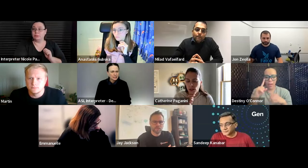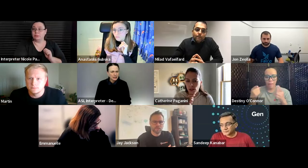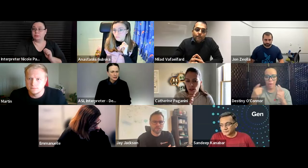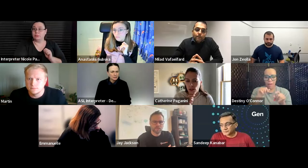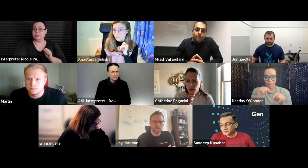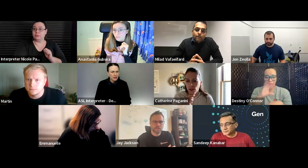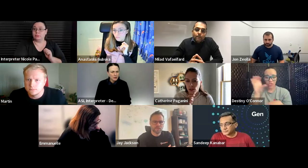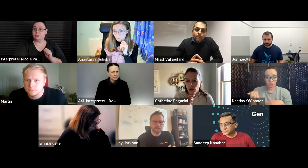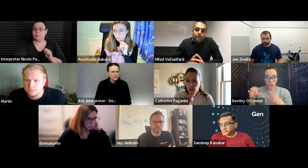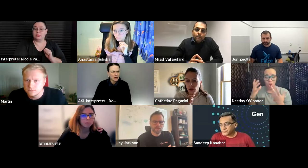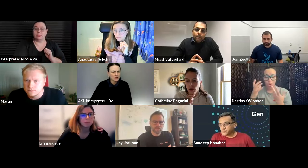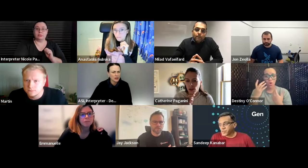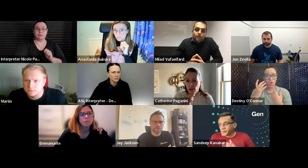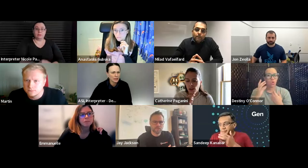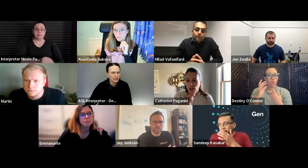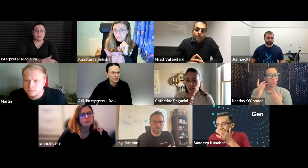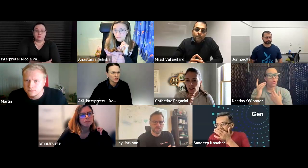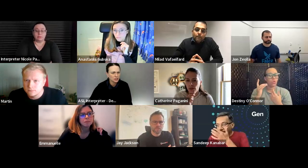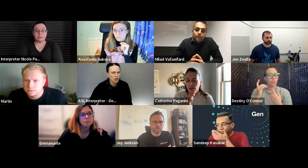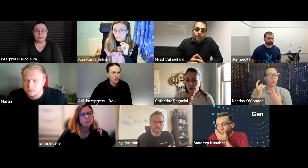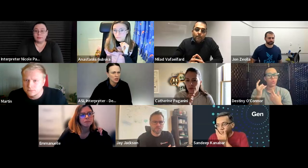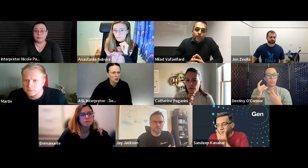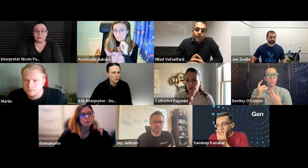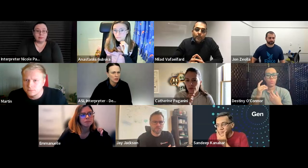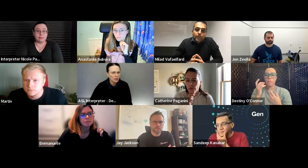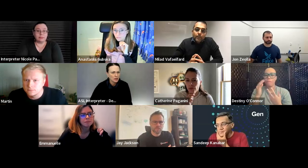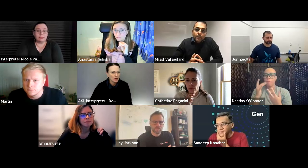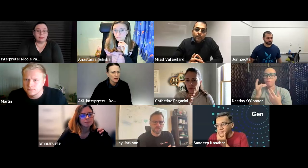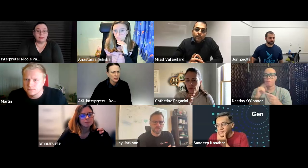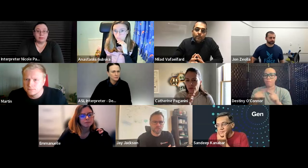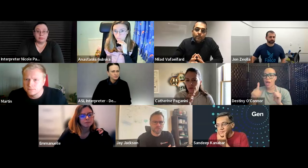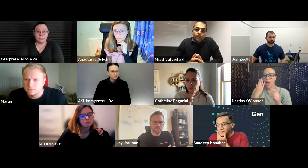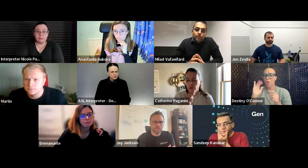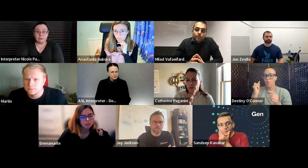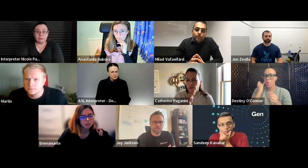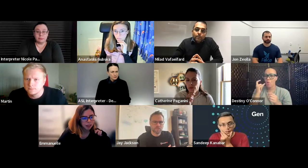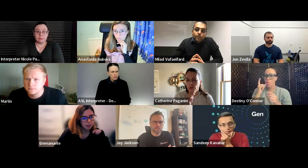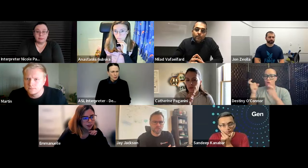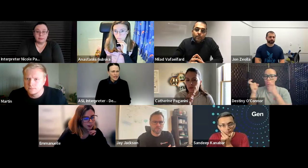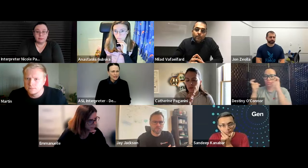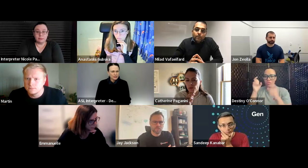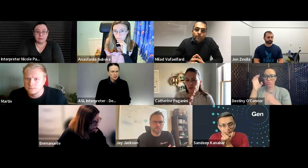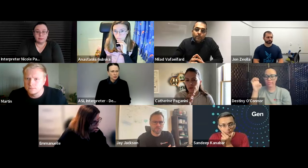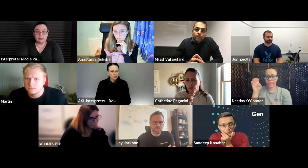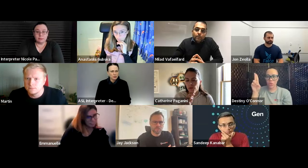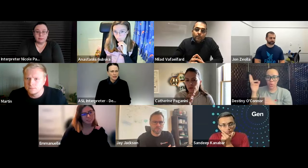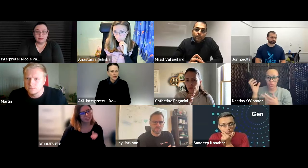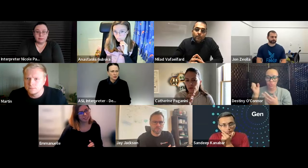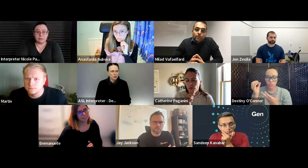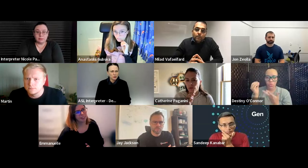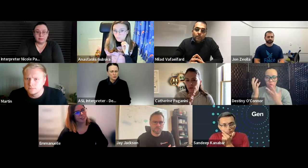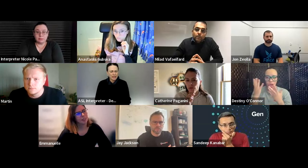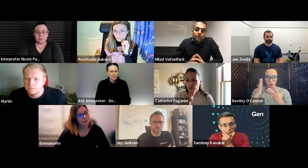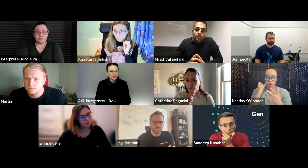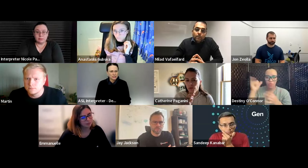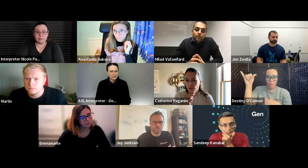and um i wanted to tell them like in chicago um we had interpreters but i